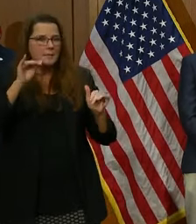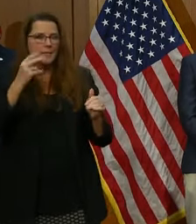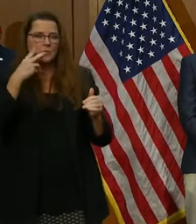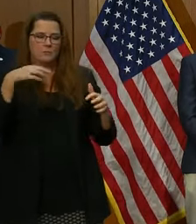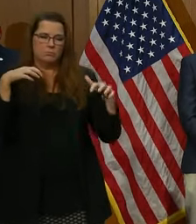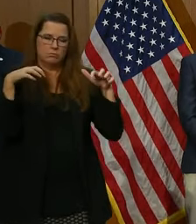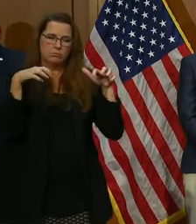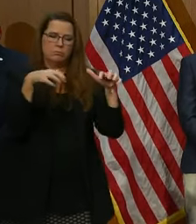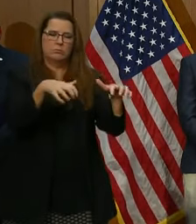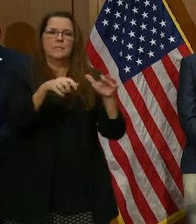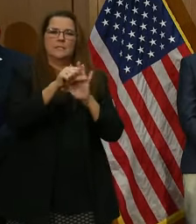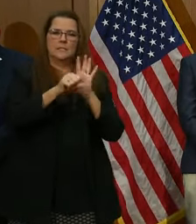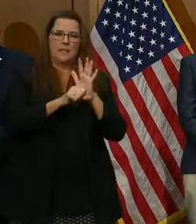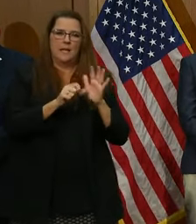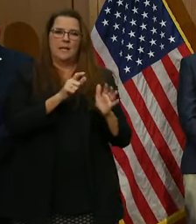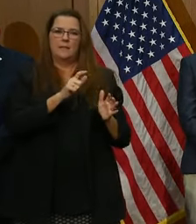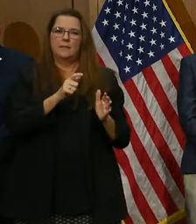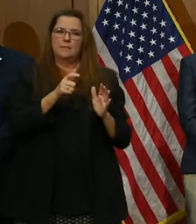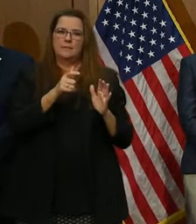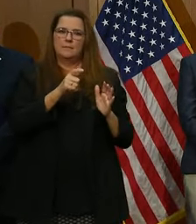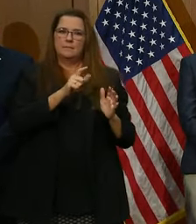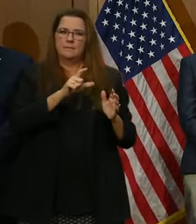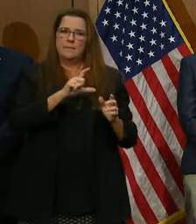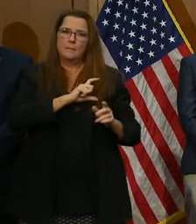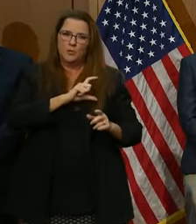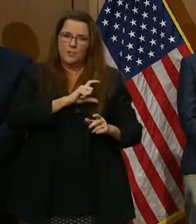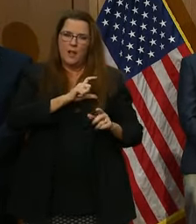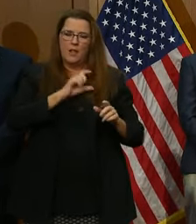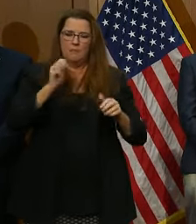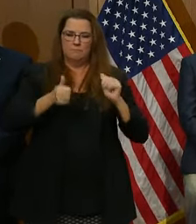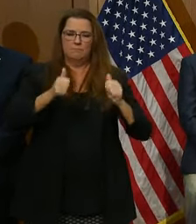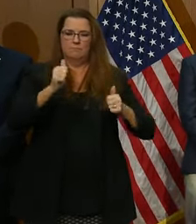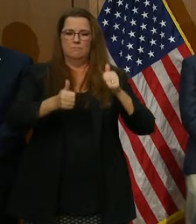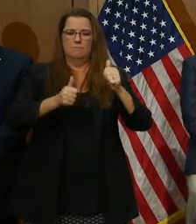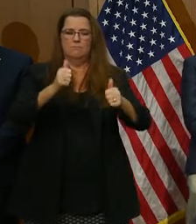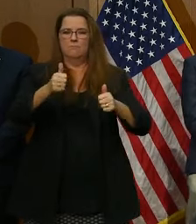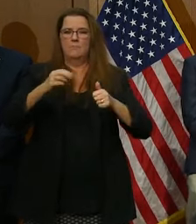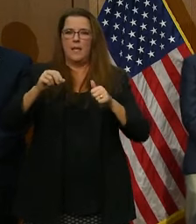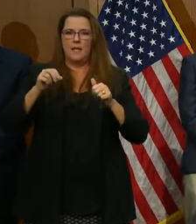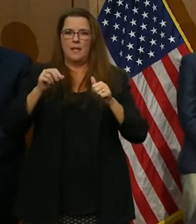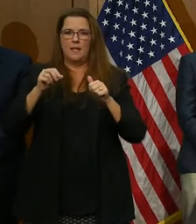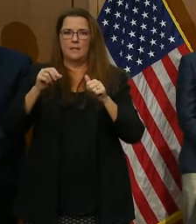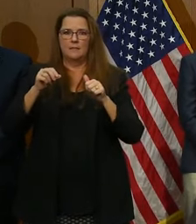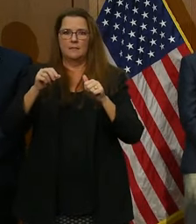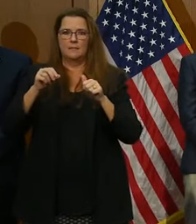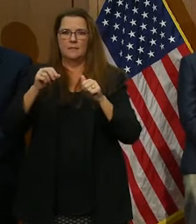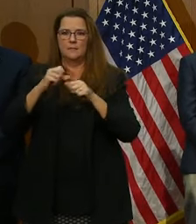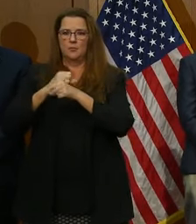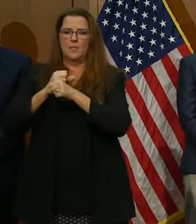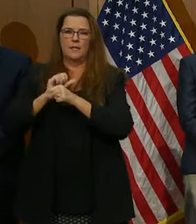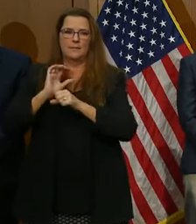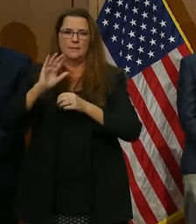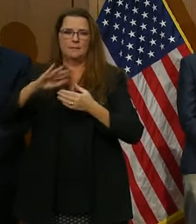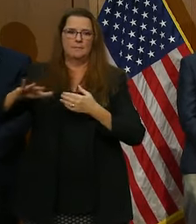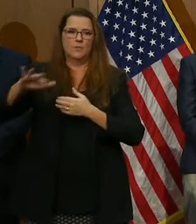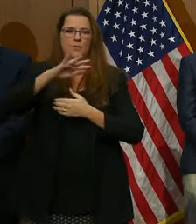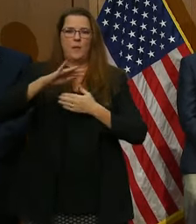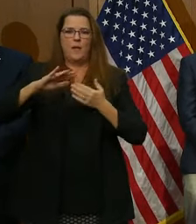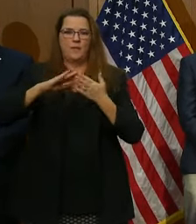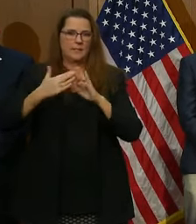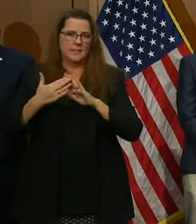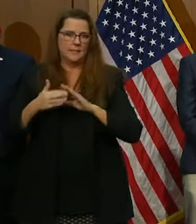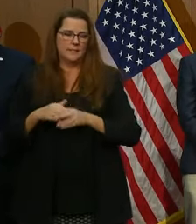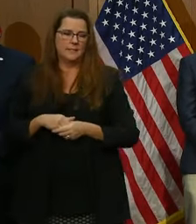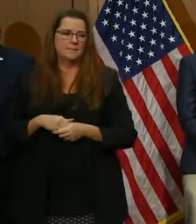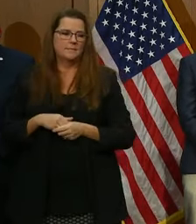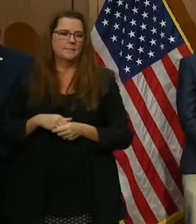state law enforcement personnel posted at stationary points and patrolling throughout the city. We will not